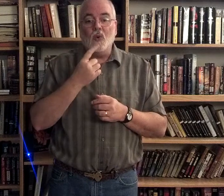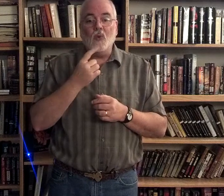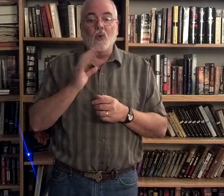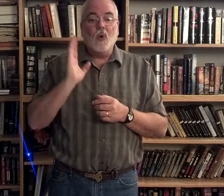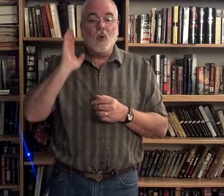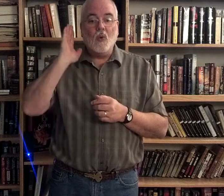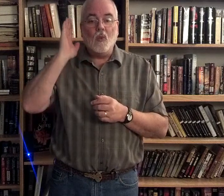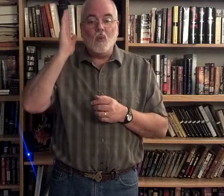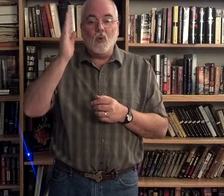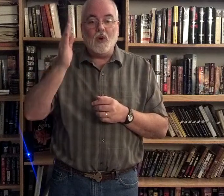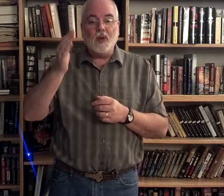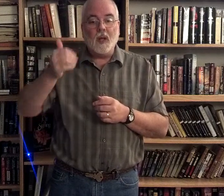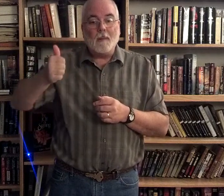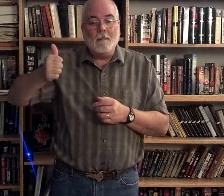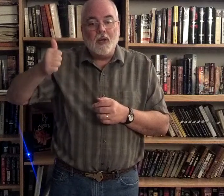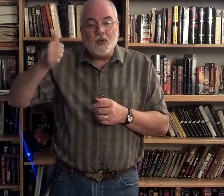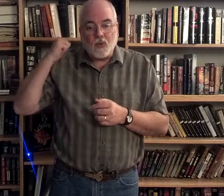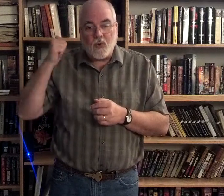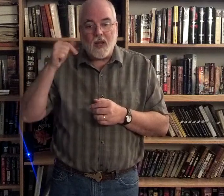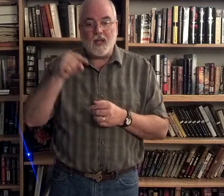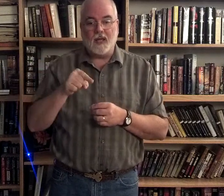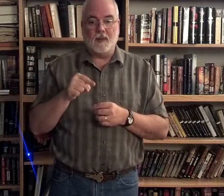would betray him.